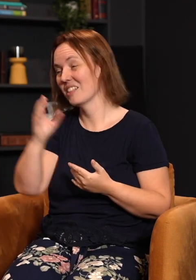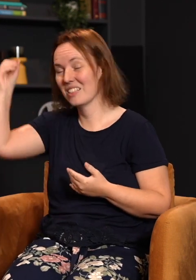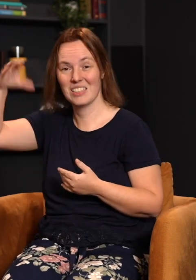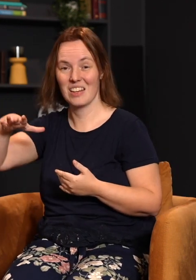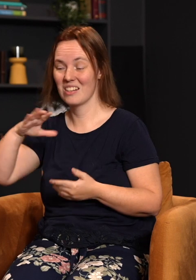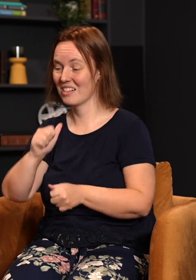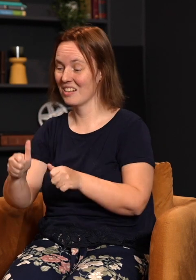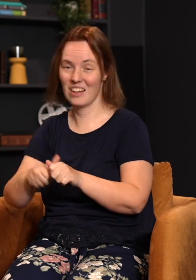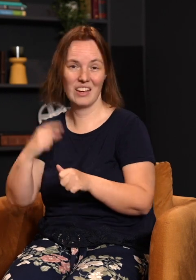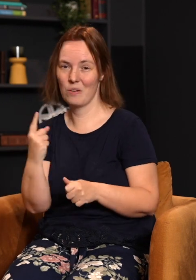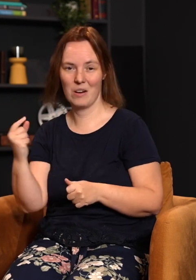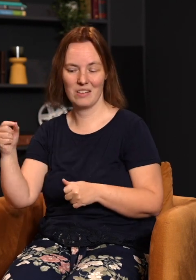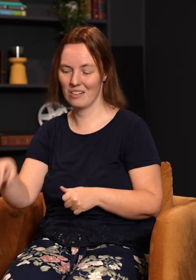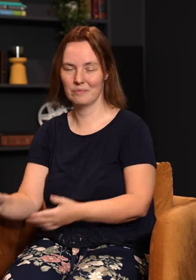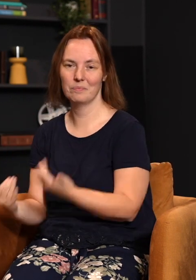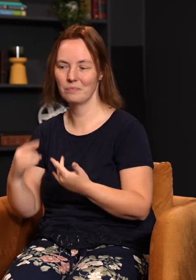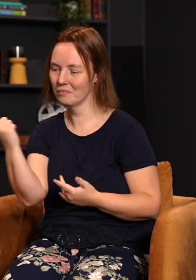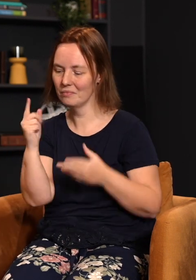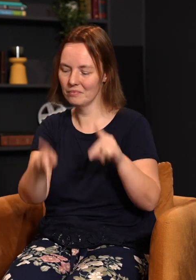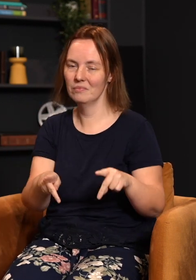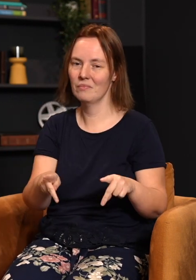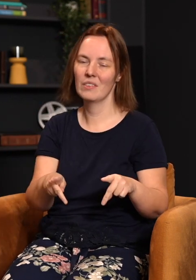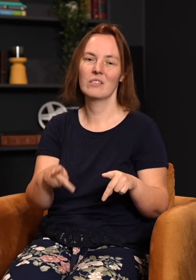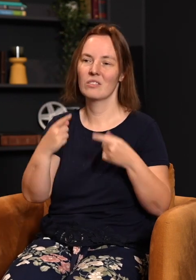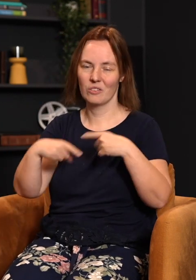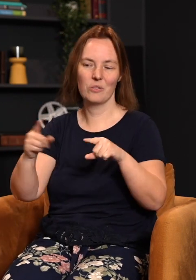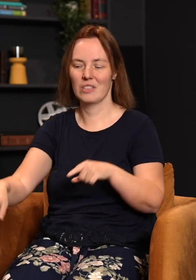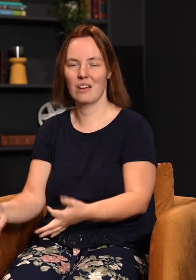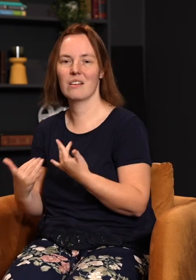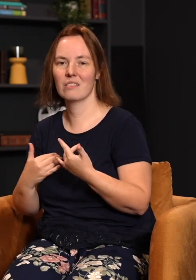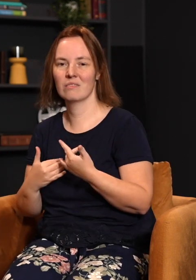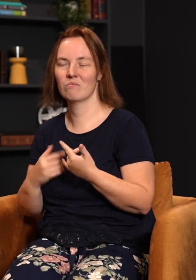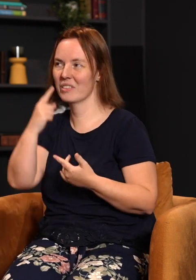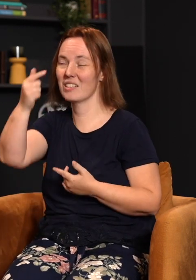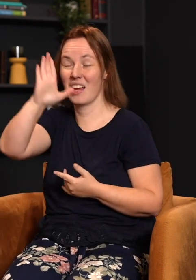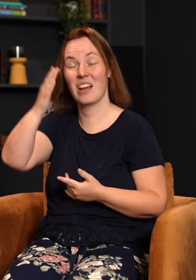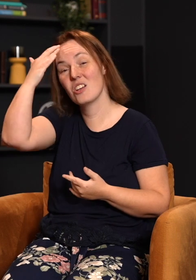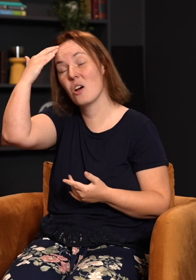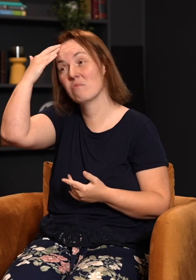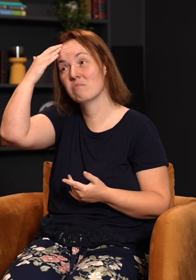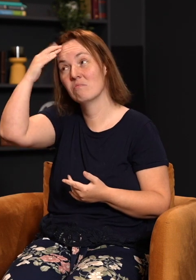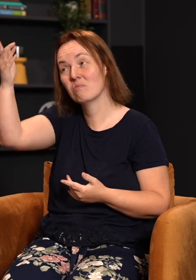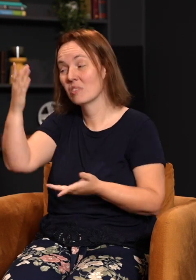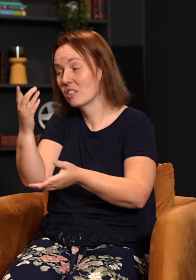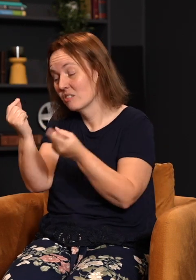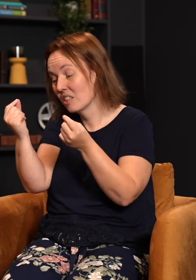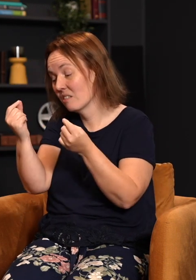God says, I don't send anyone to hell. The only person that goes to hell is the person who says, God, I know what you've done for me, but I don't care.